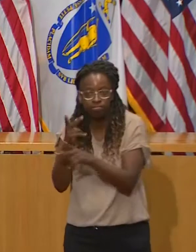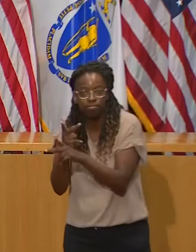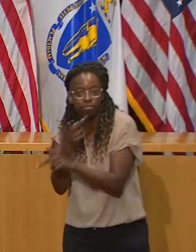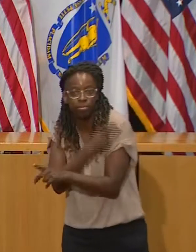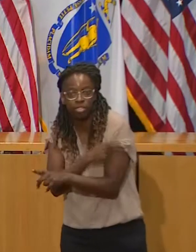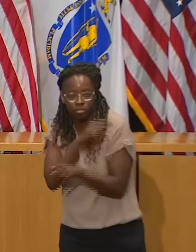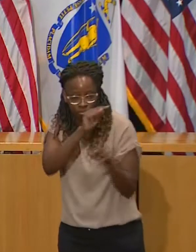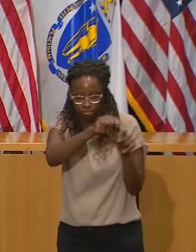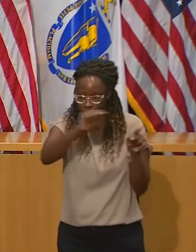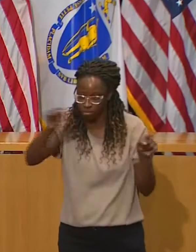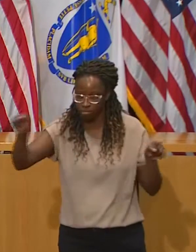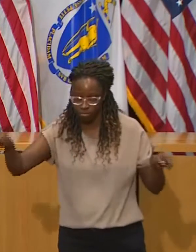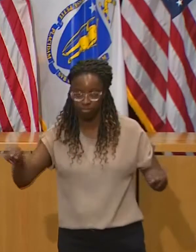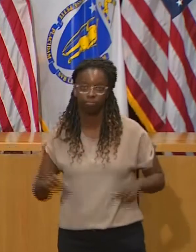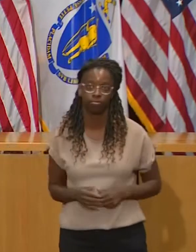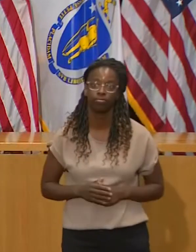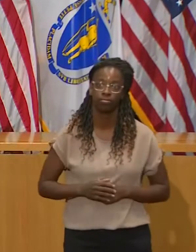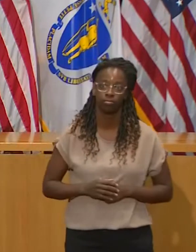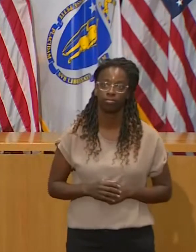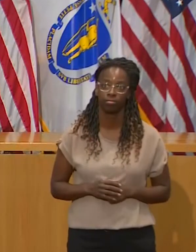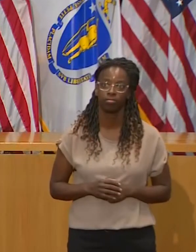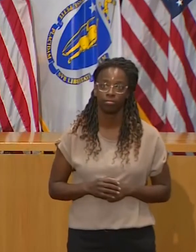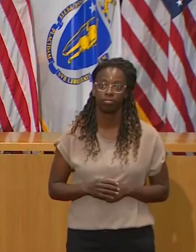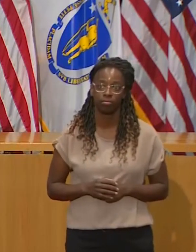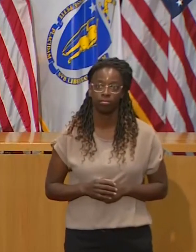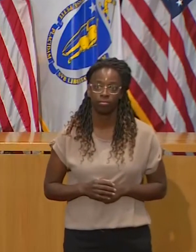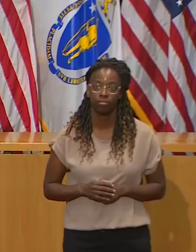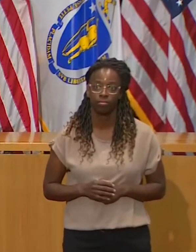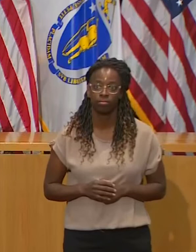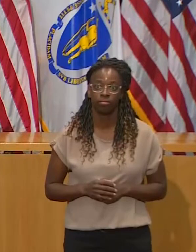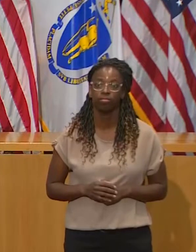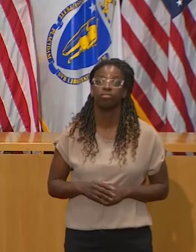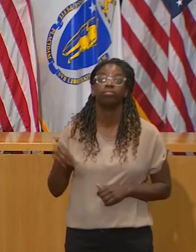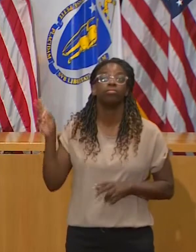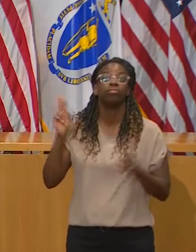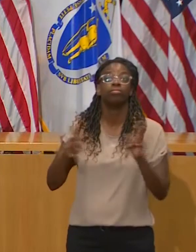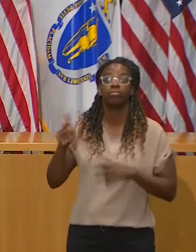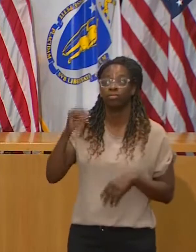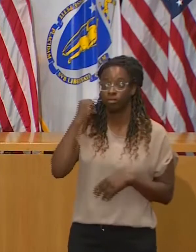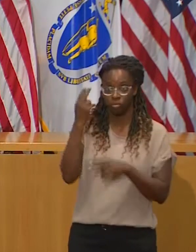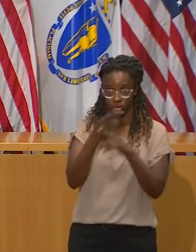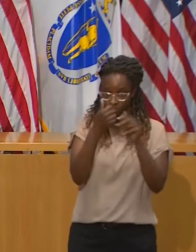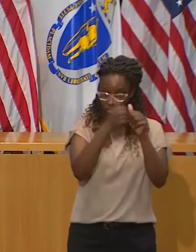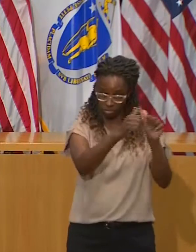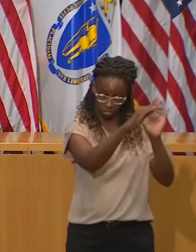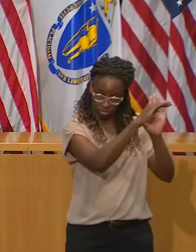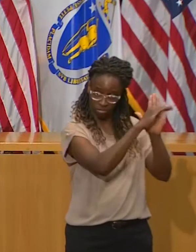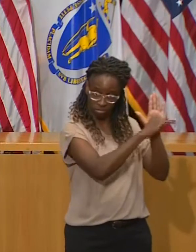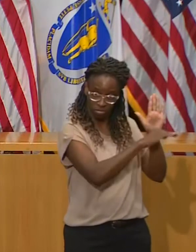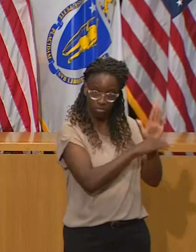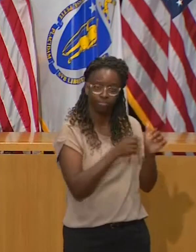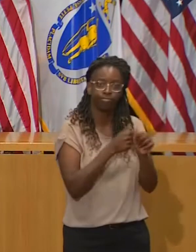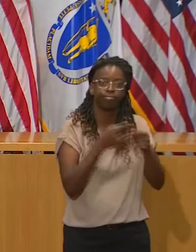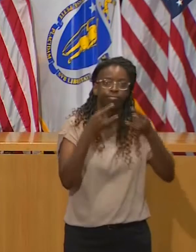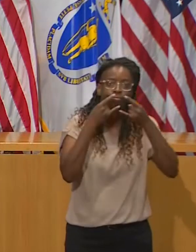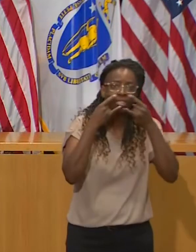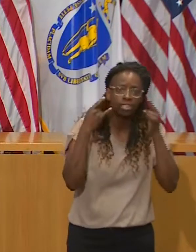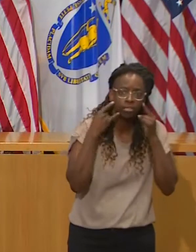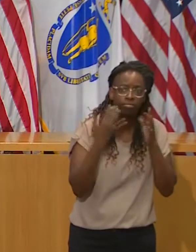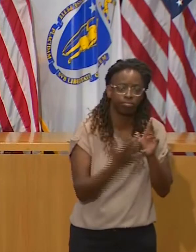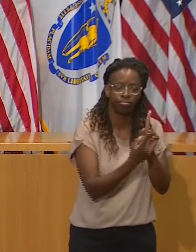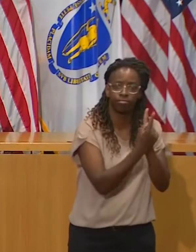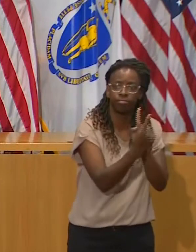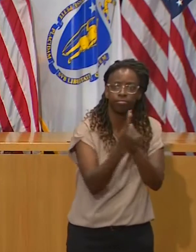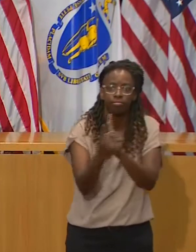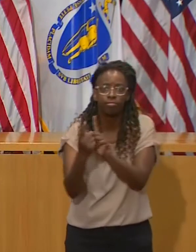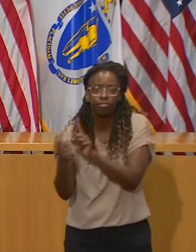public and practicing social distancing and following the guidelines where they work, people need to keep their guard up in their